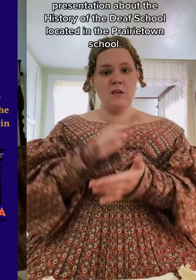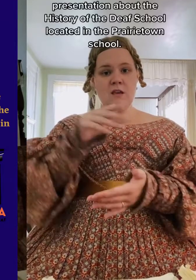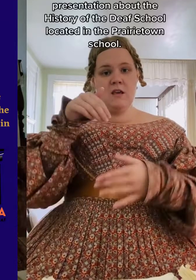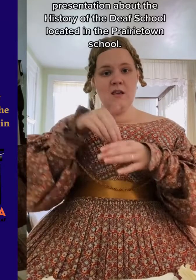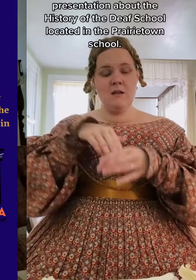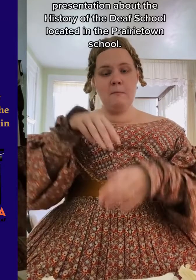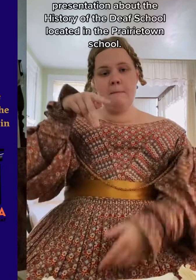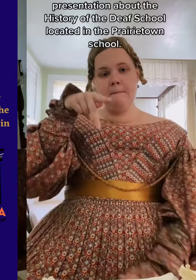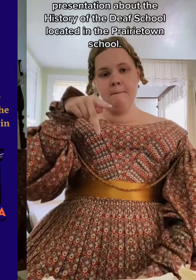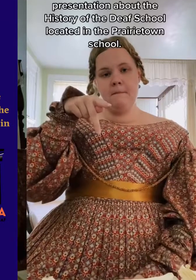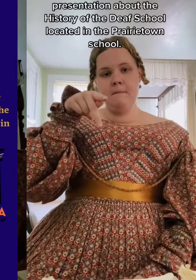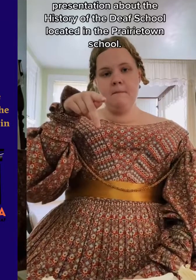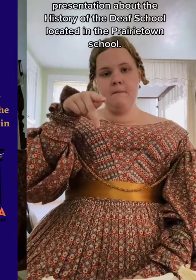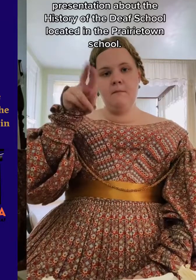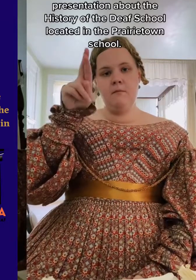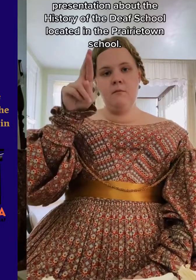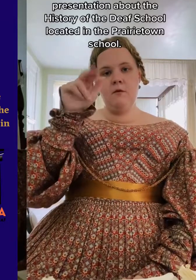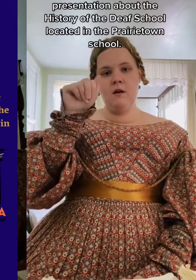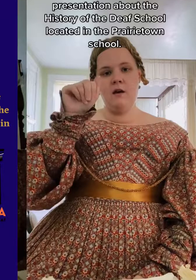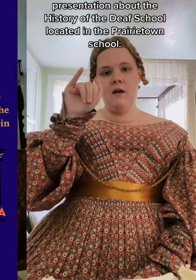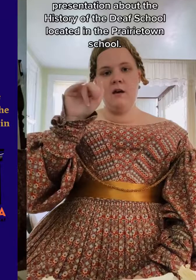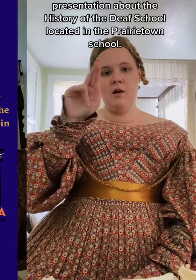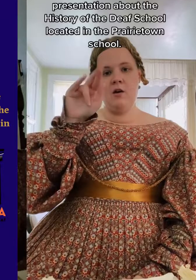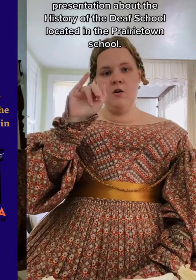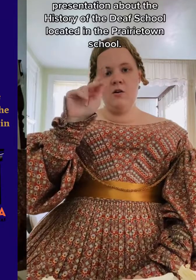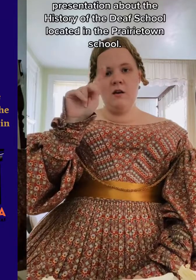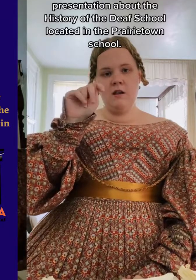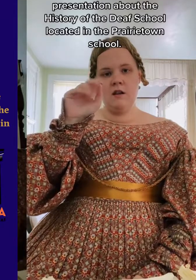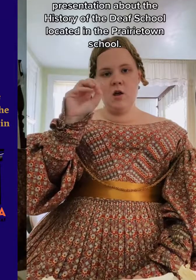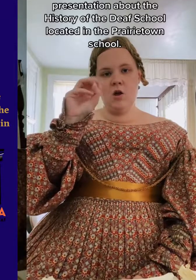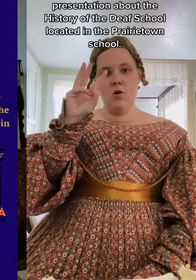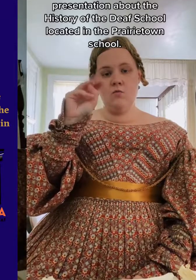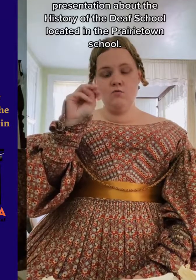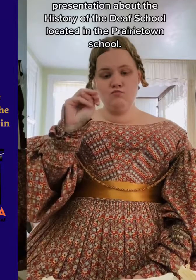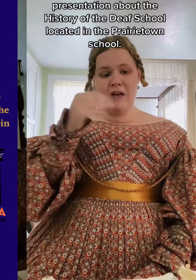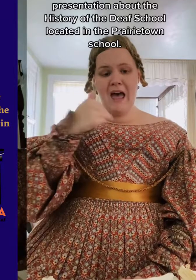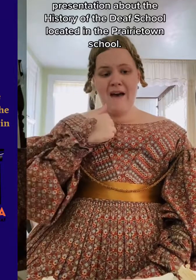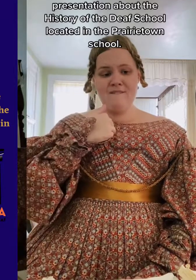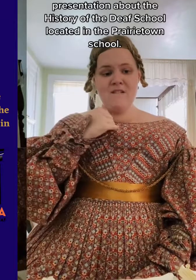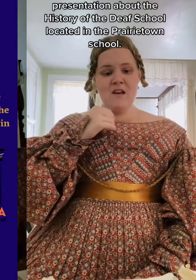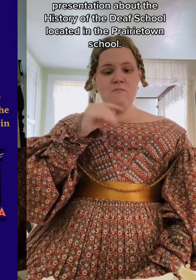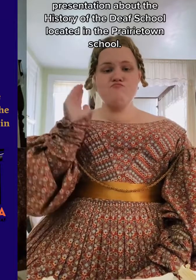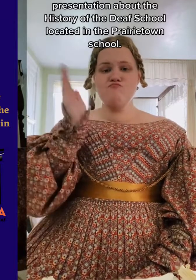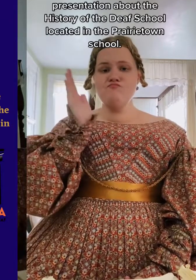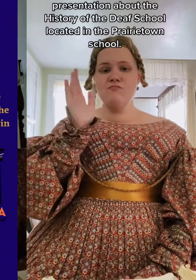And there will be a presentation about the history of the Deaf School located in the Prairytown School.